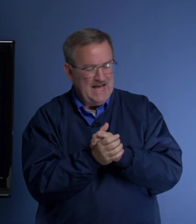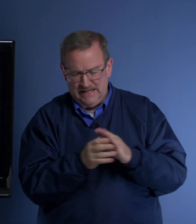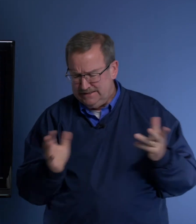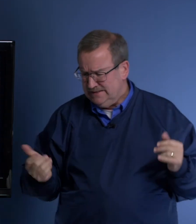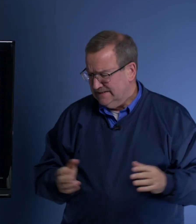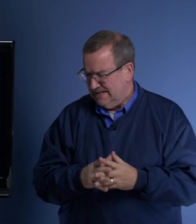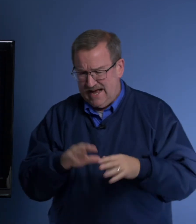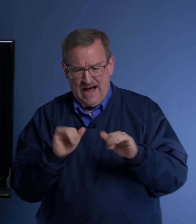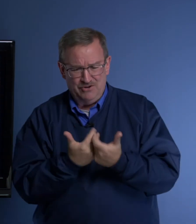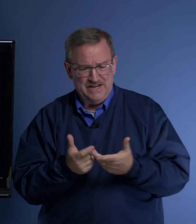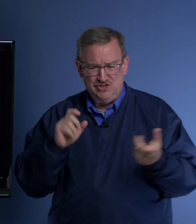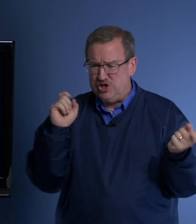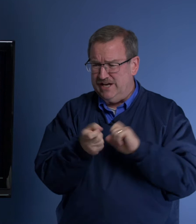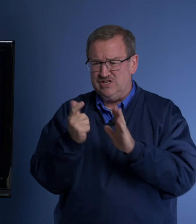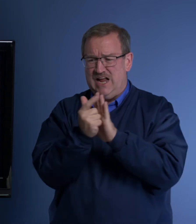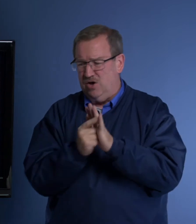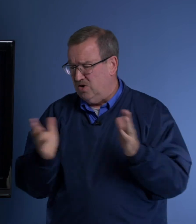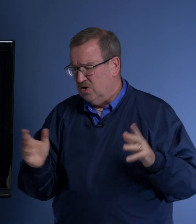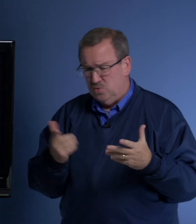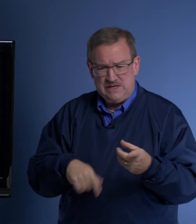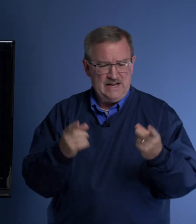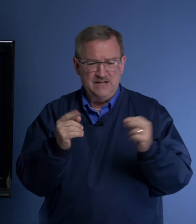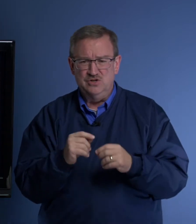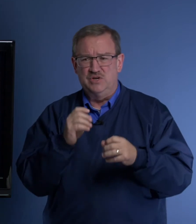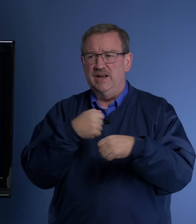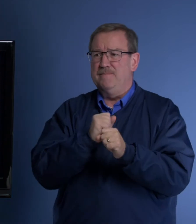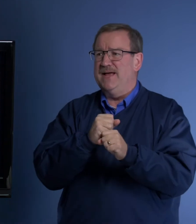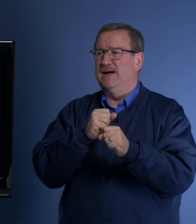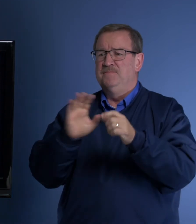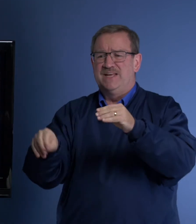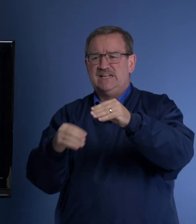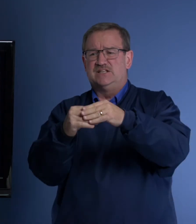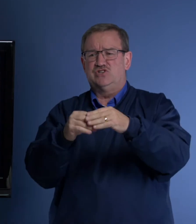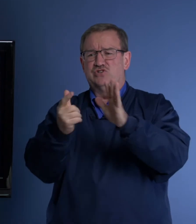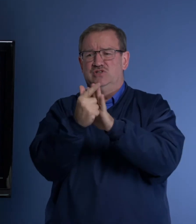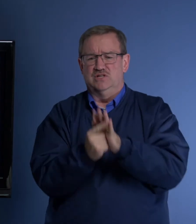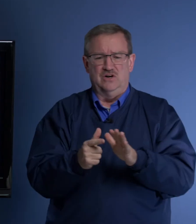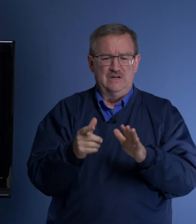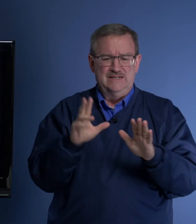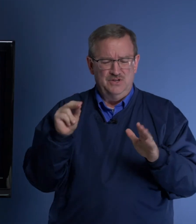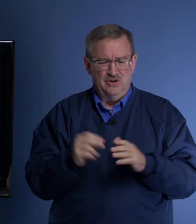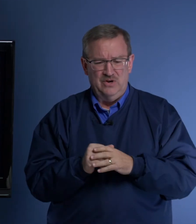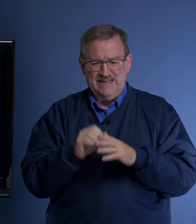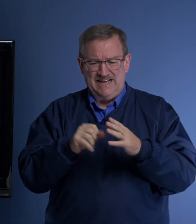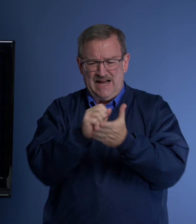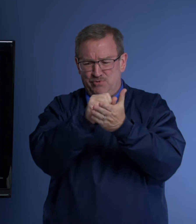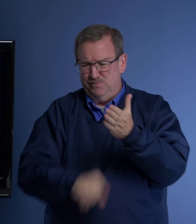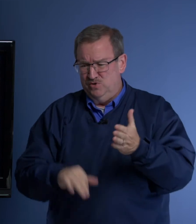how can I change that law? What can I do? Can I make an addition to the law? No. Can I remove